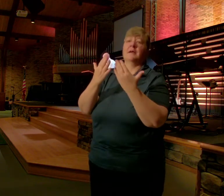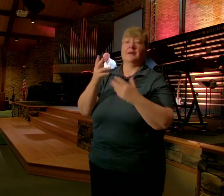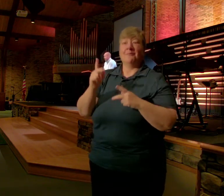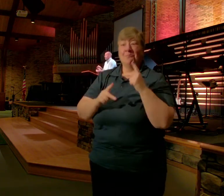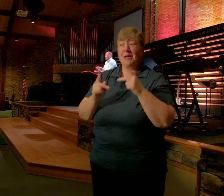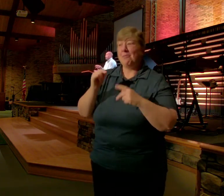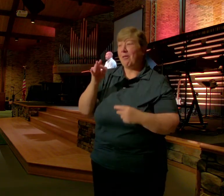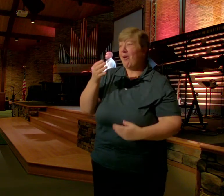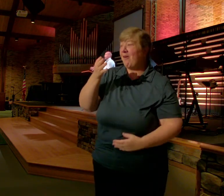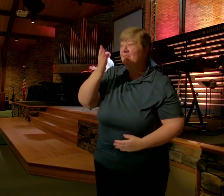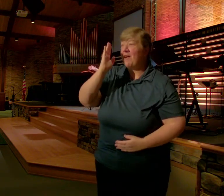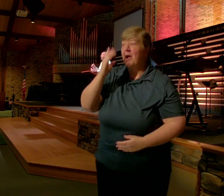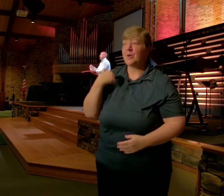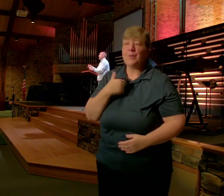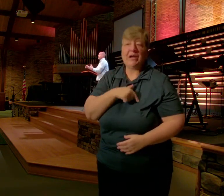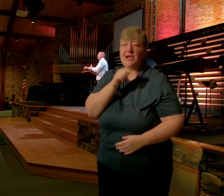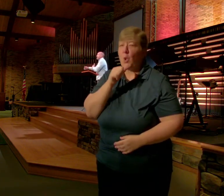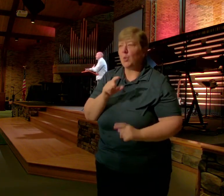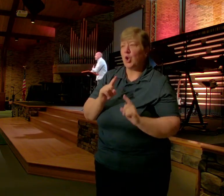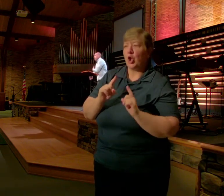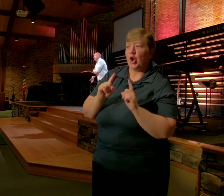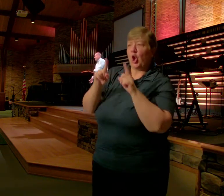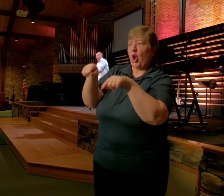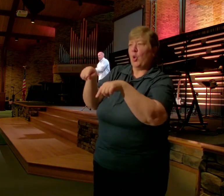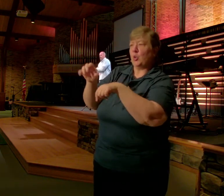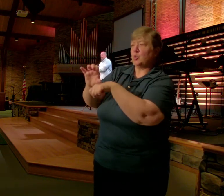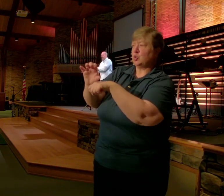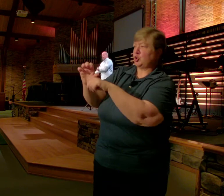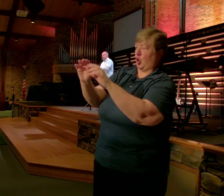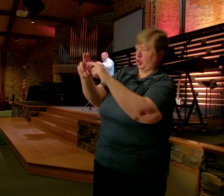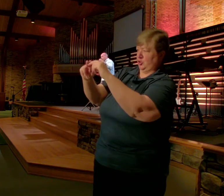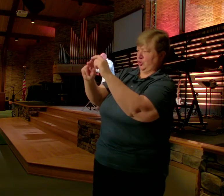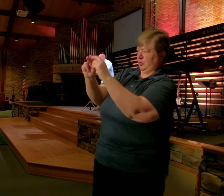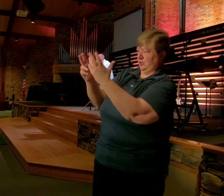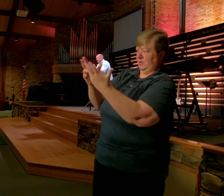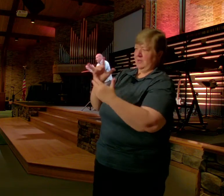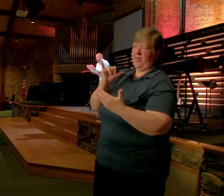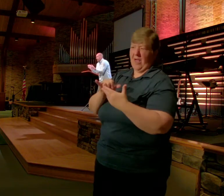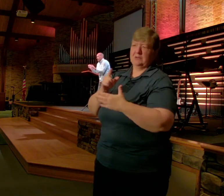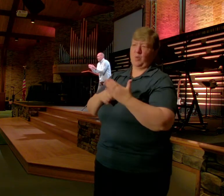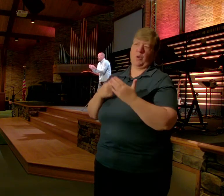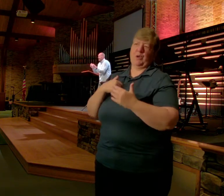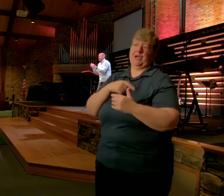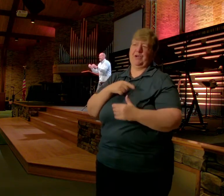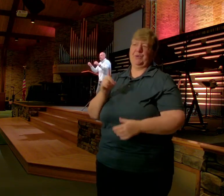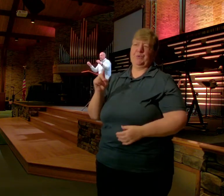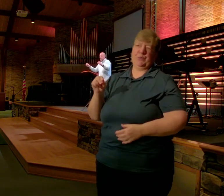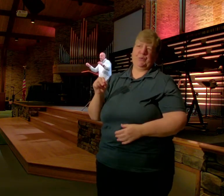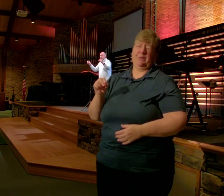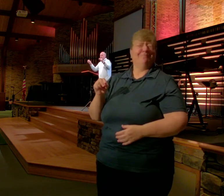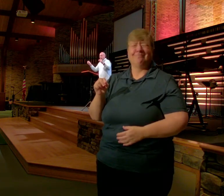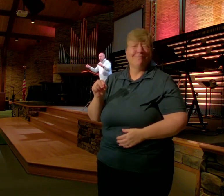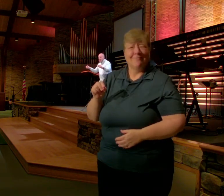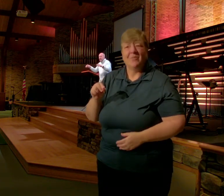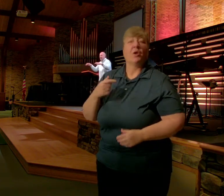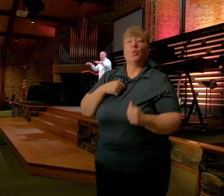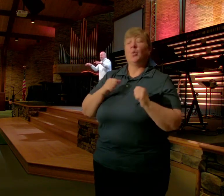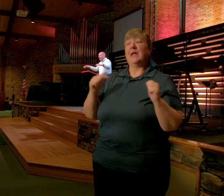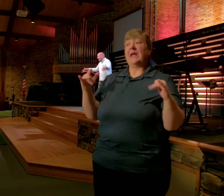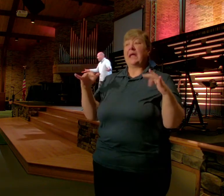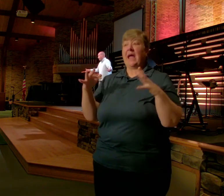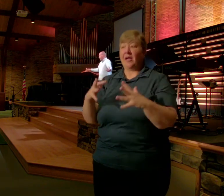don't go To church Because that's What we do We gather Together Because that's Who we